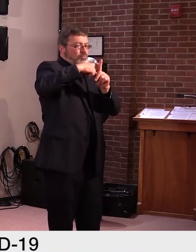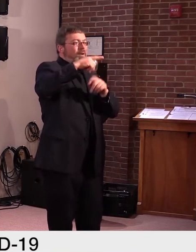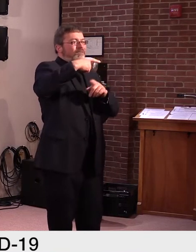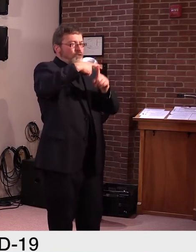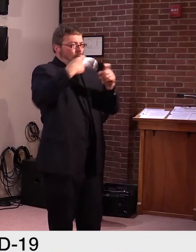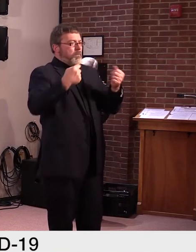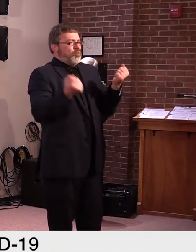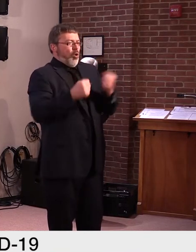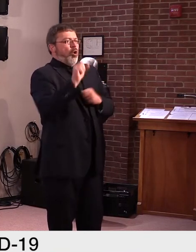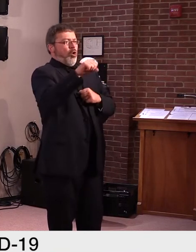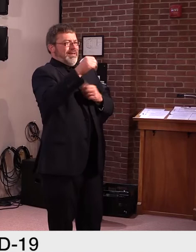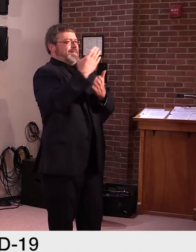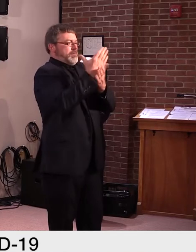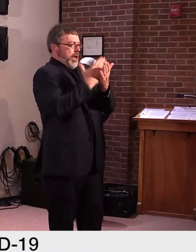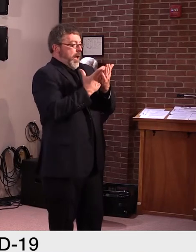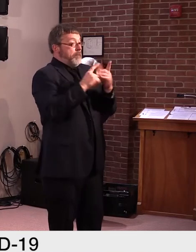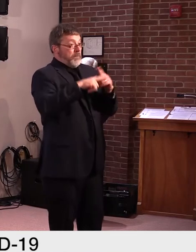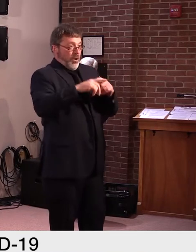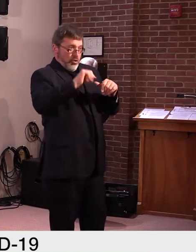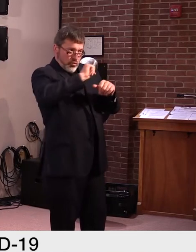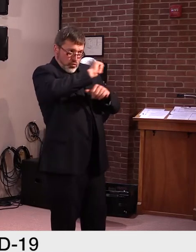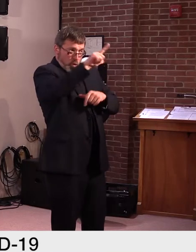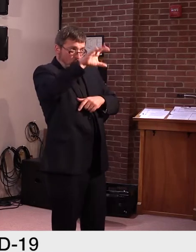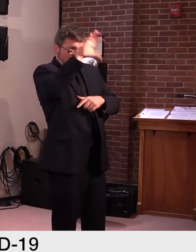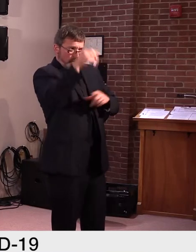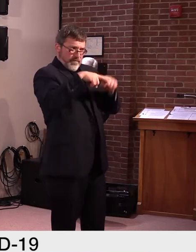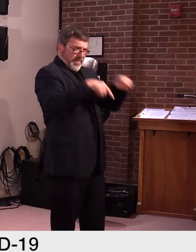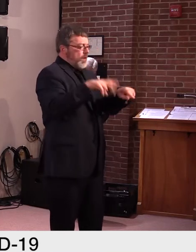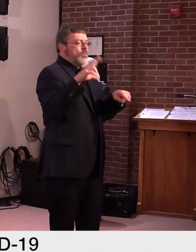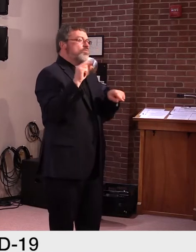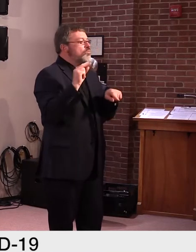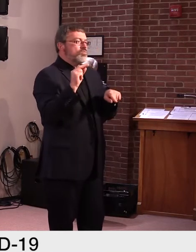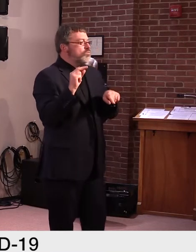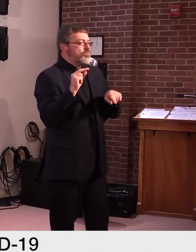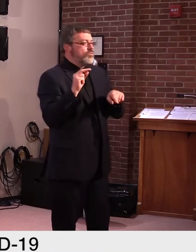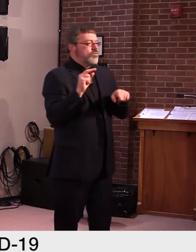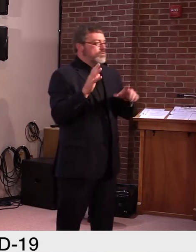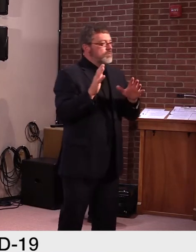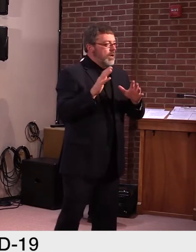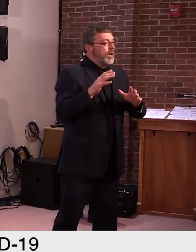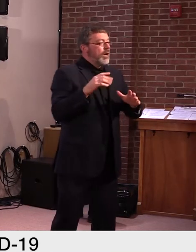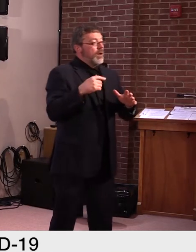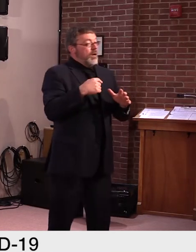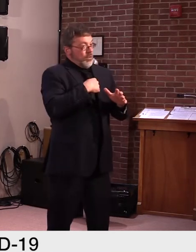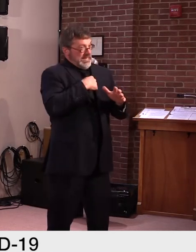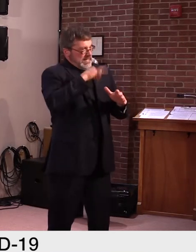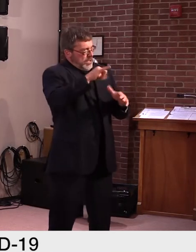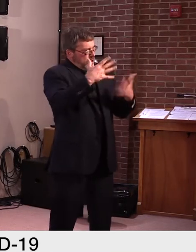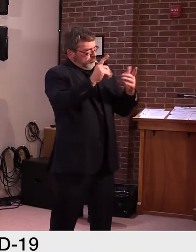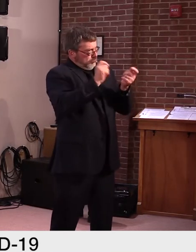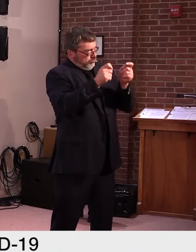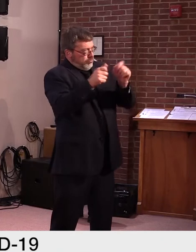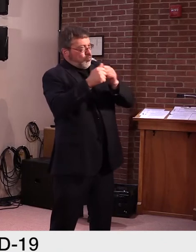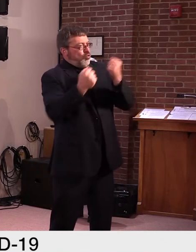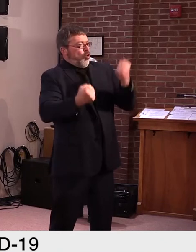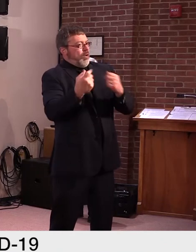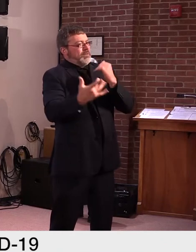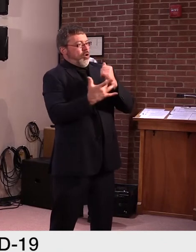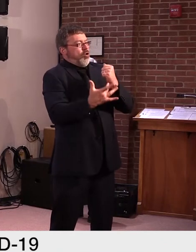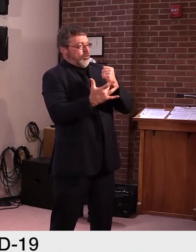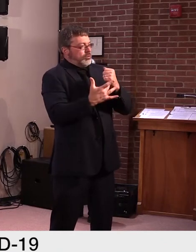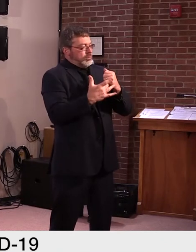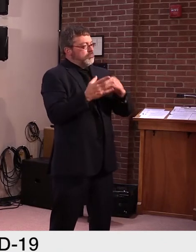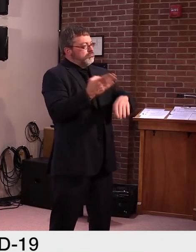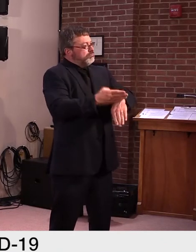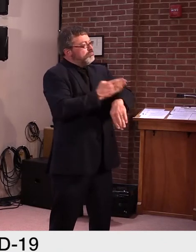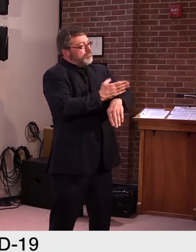we're going to be, or the future generations are going to be. And, and, and besides that, I mean, you think about the, uh, just the, the, the